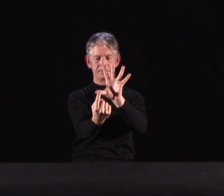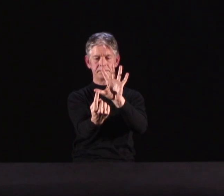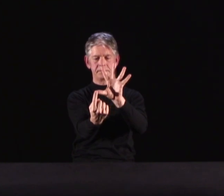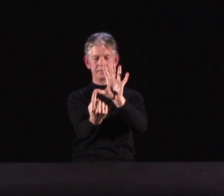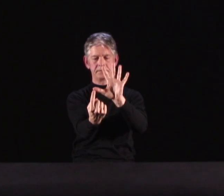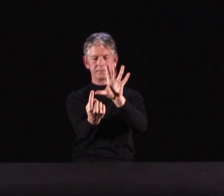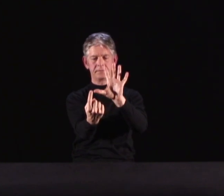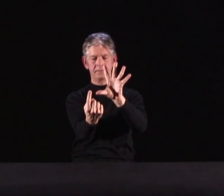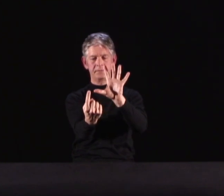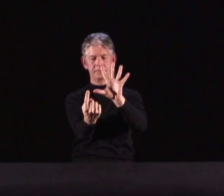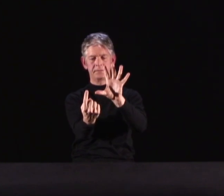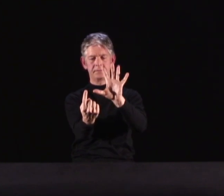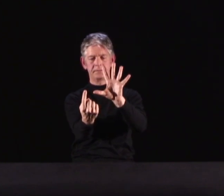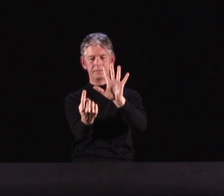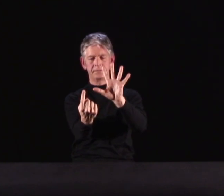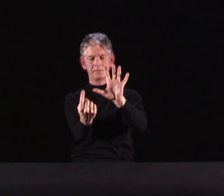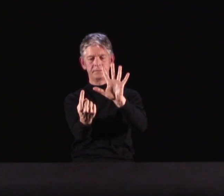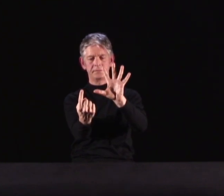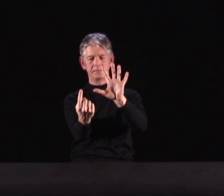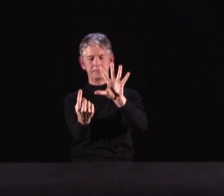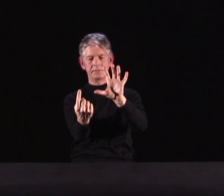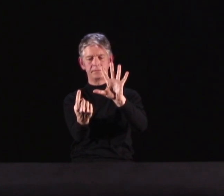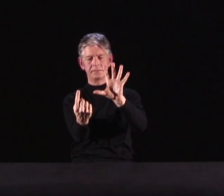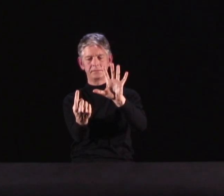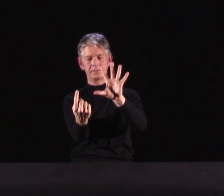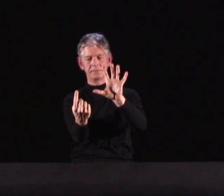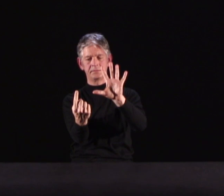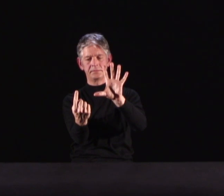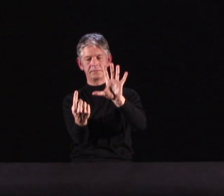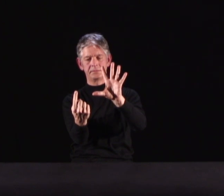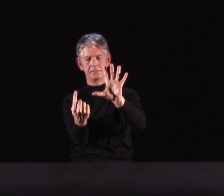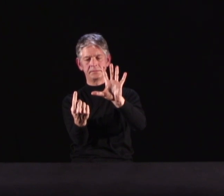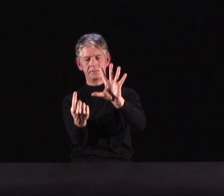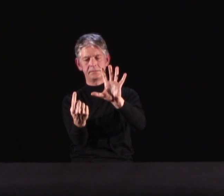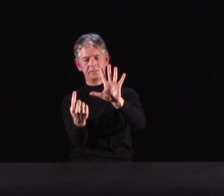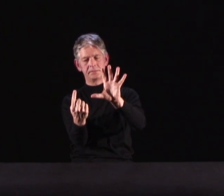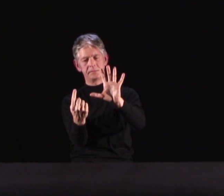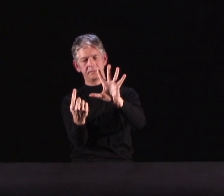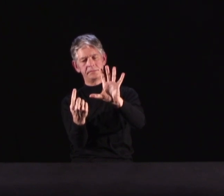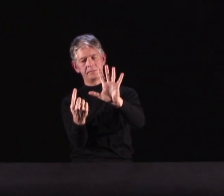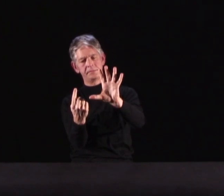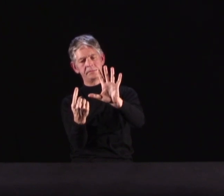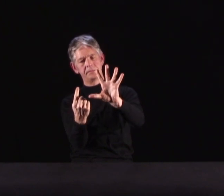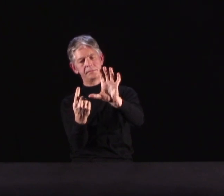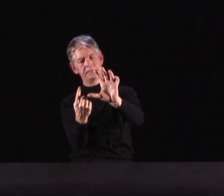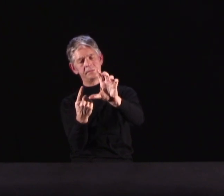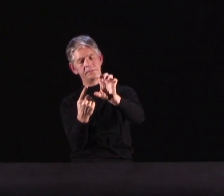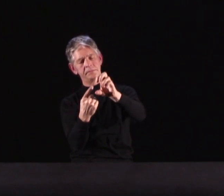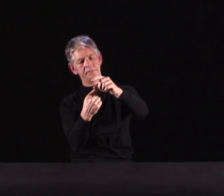around an average star called the sun. This galaxy is only